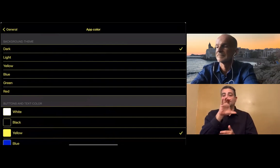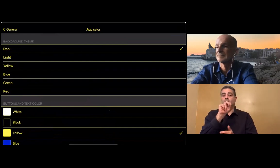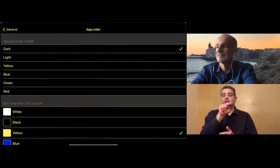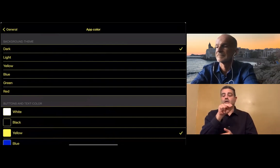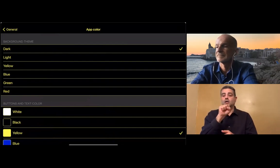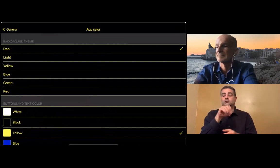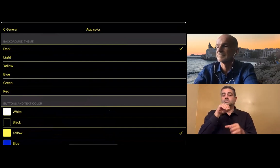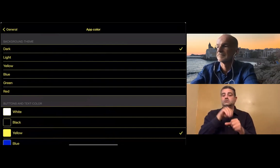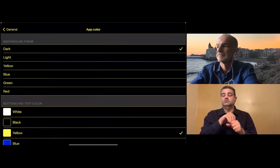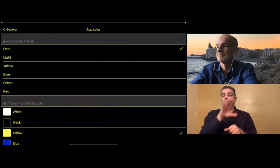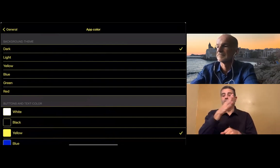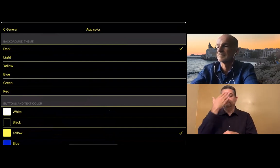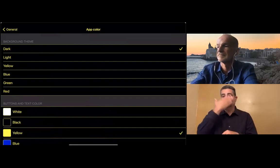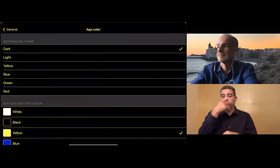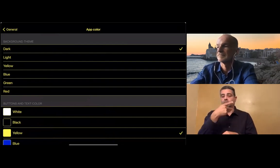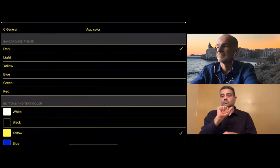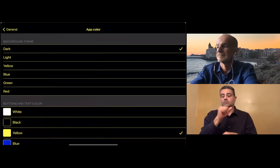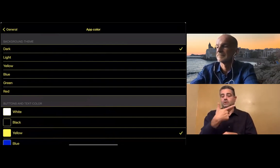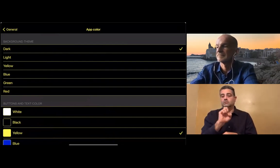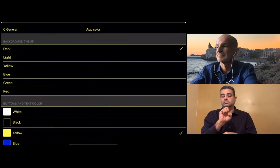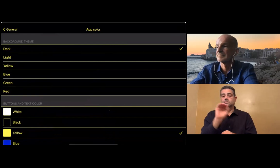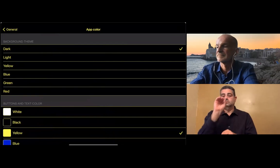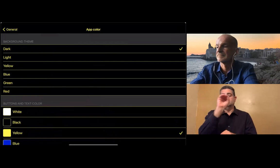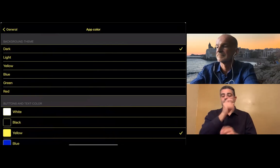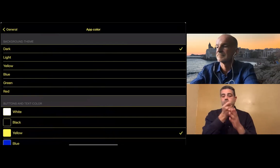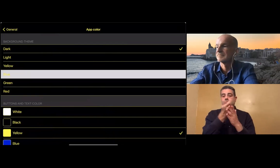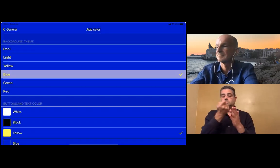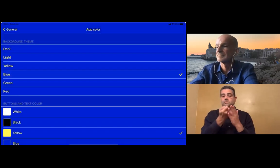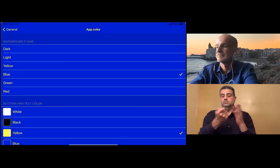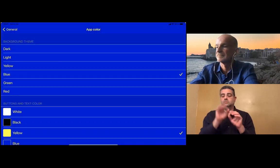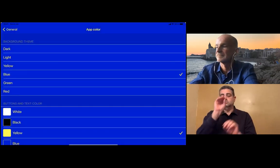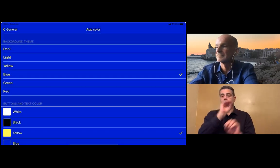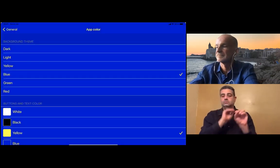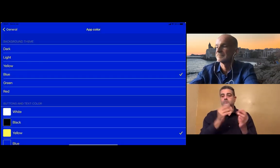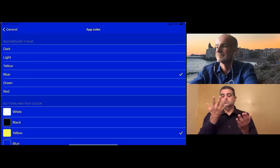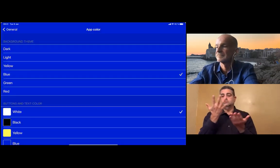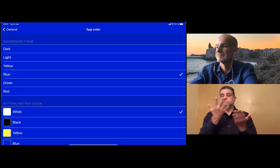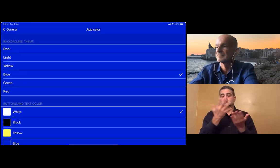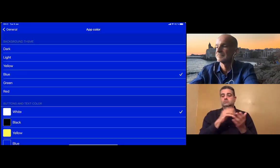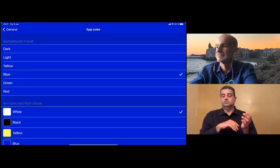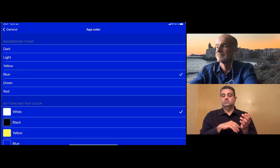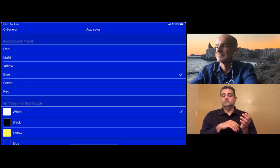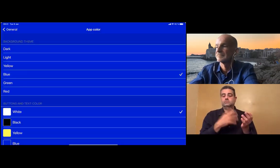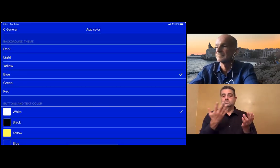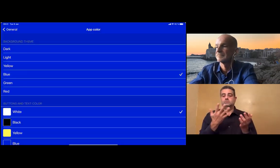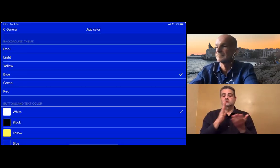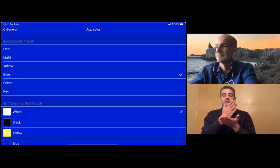If you want, you can also remove some of the icons that show up on the front page.